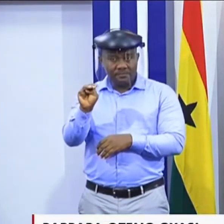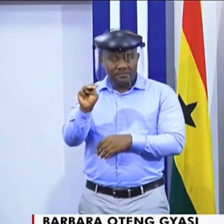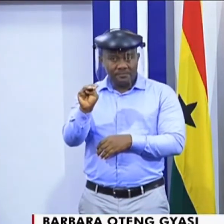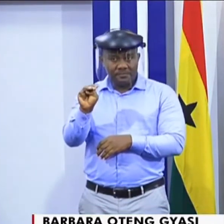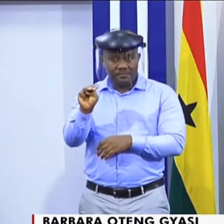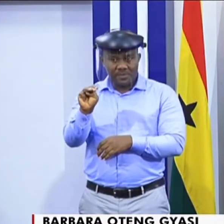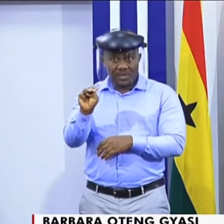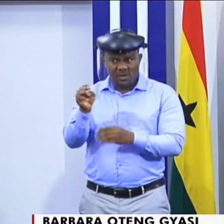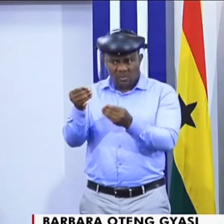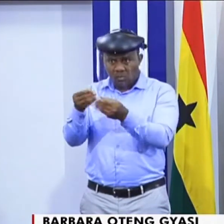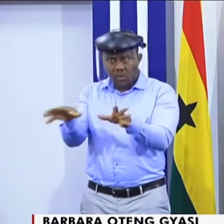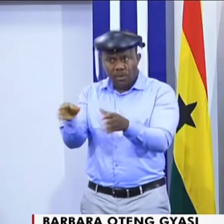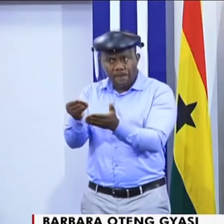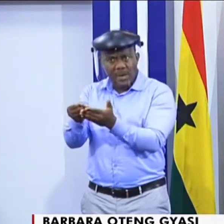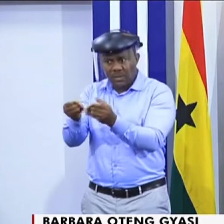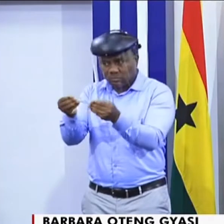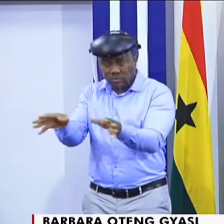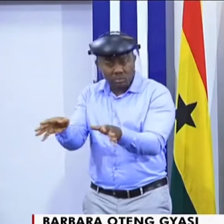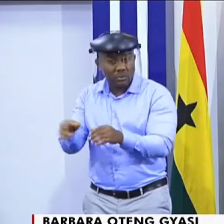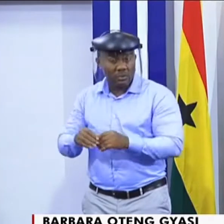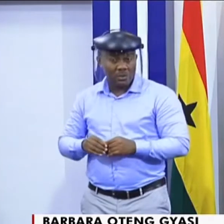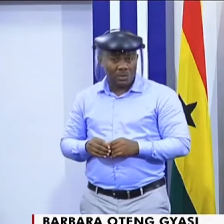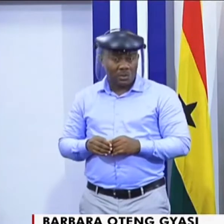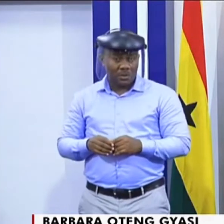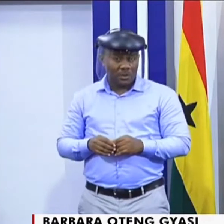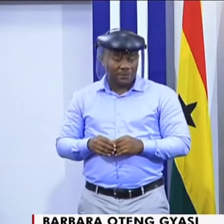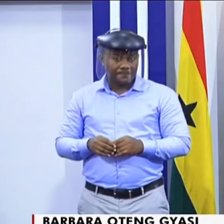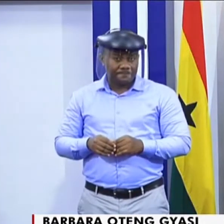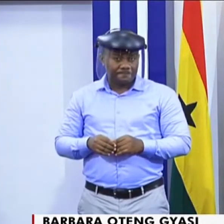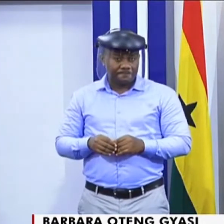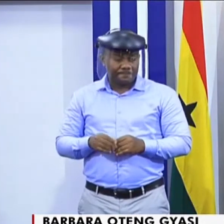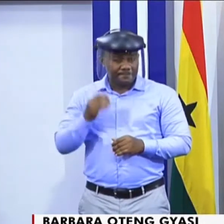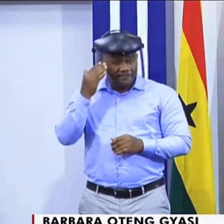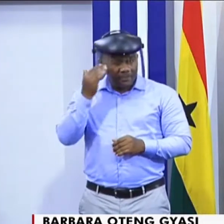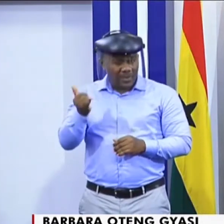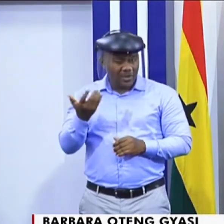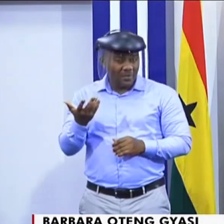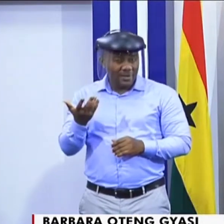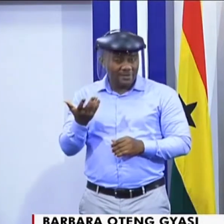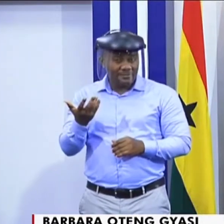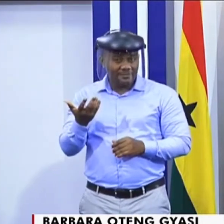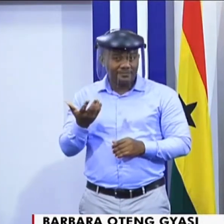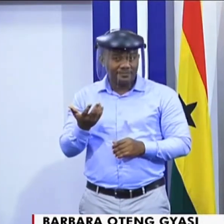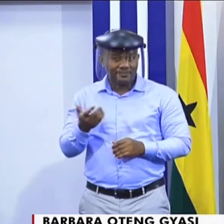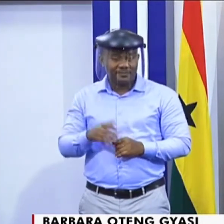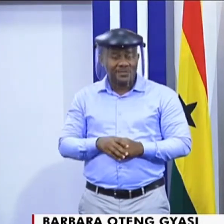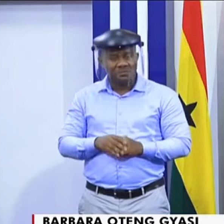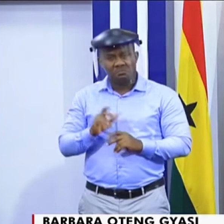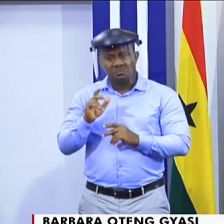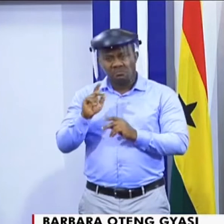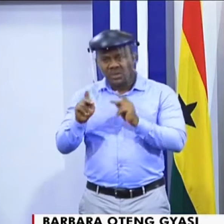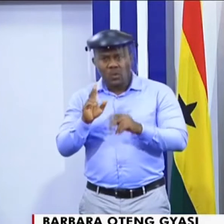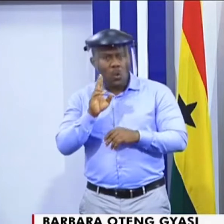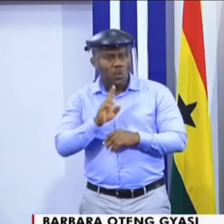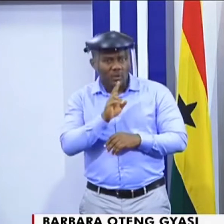lost registered to the industry or to the country because of the lack of operation